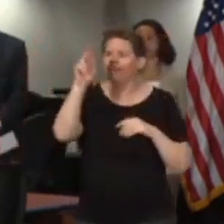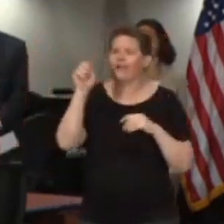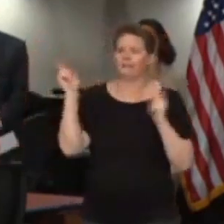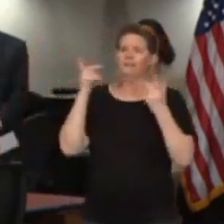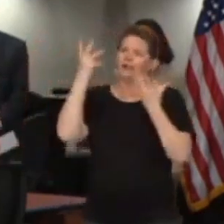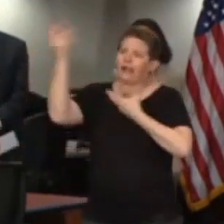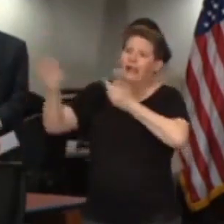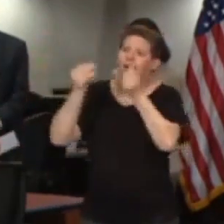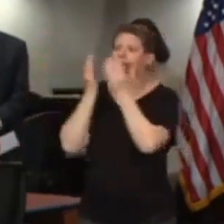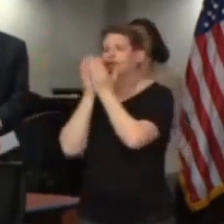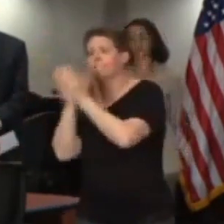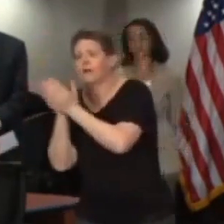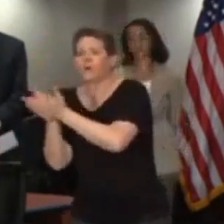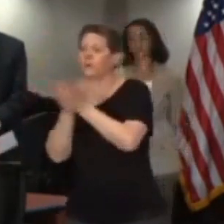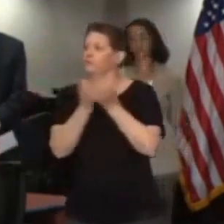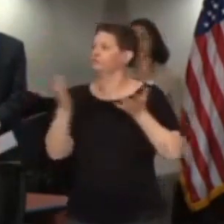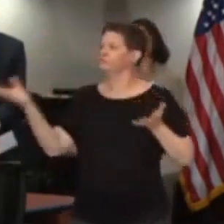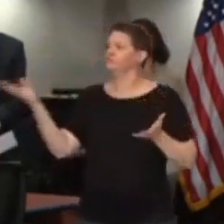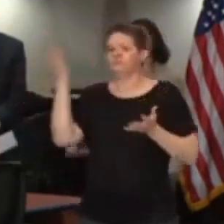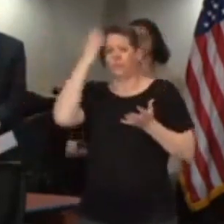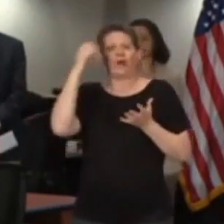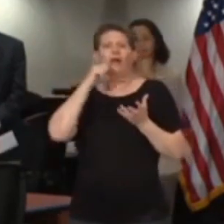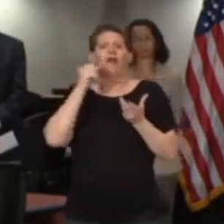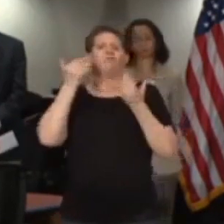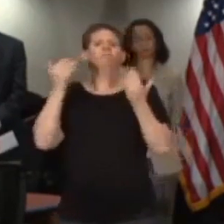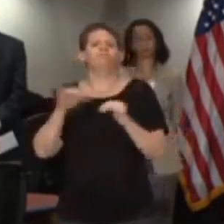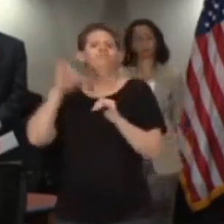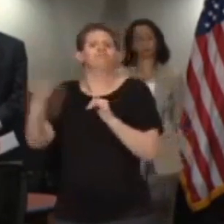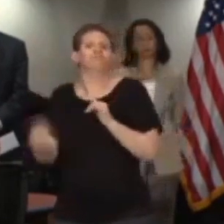take the next step and just issue the stay at home order?